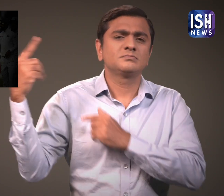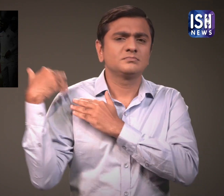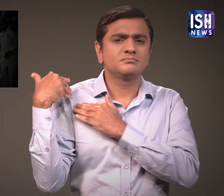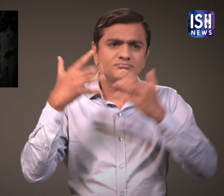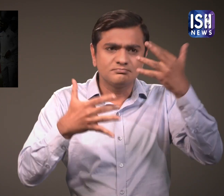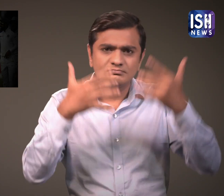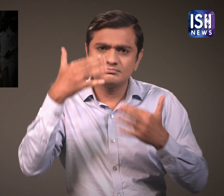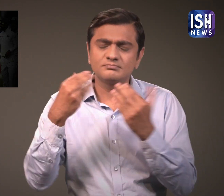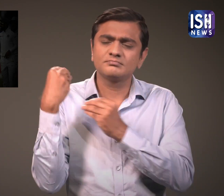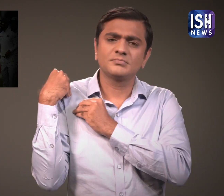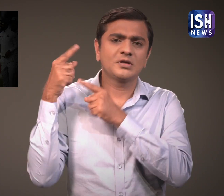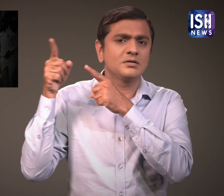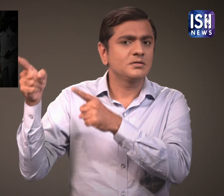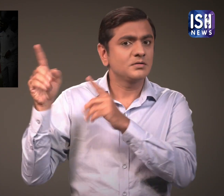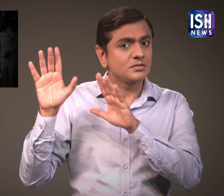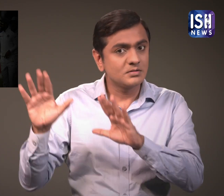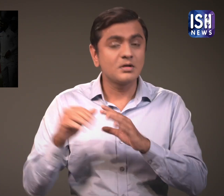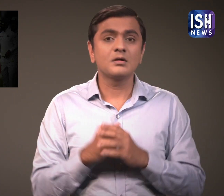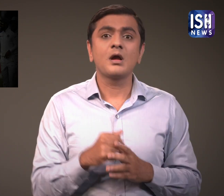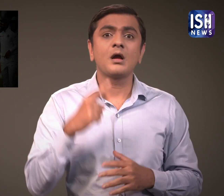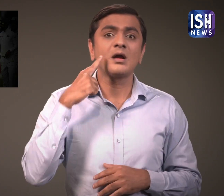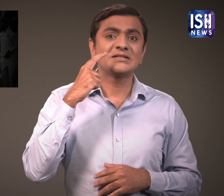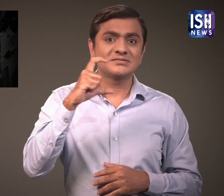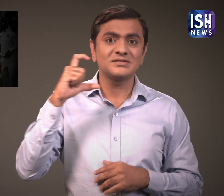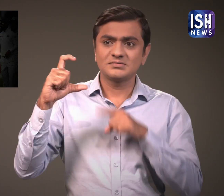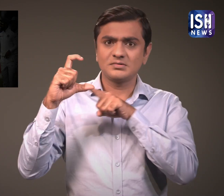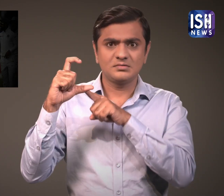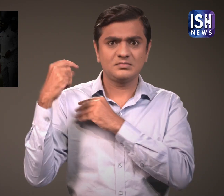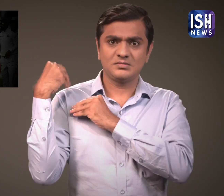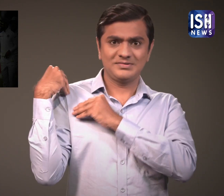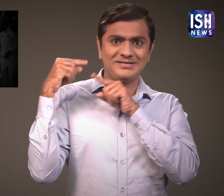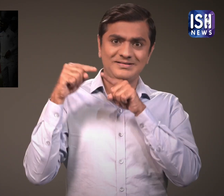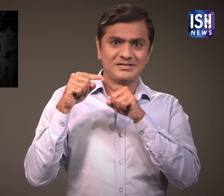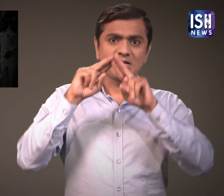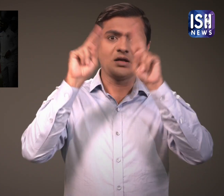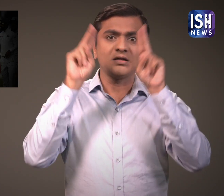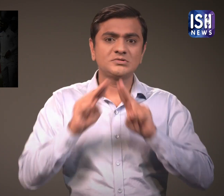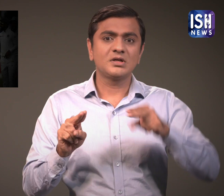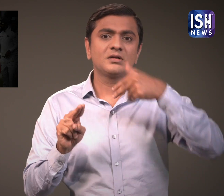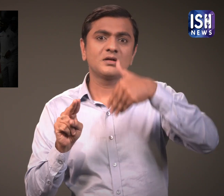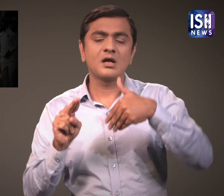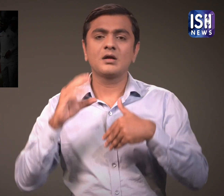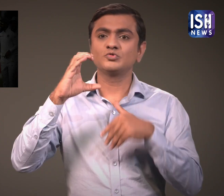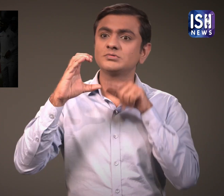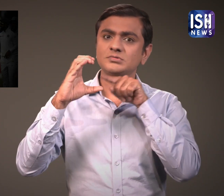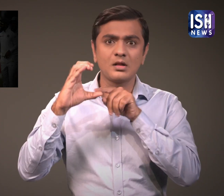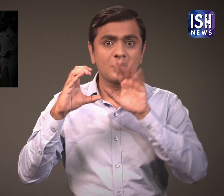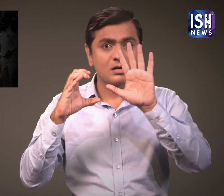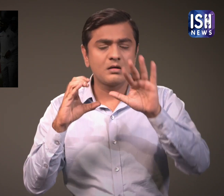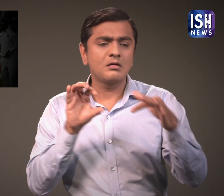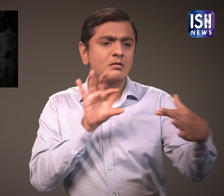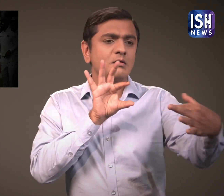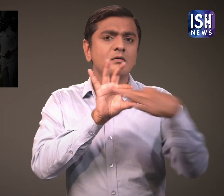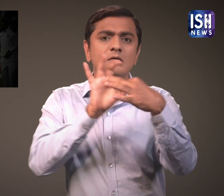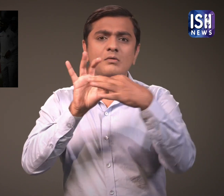ICC was responsible for the calculation of the points. ICC worked with member boards like the BCCI,